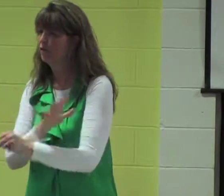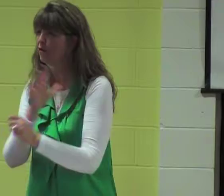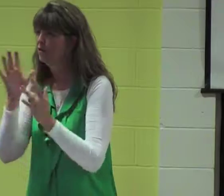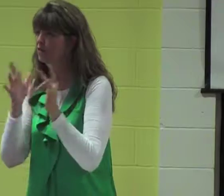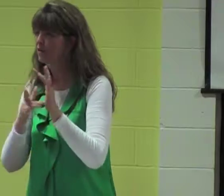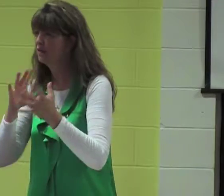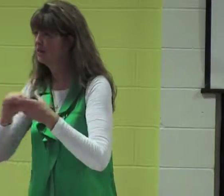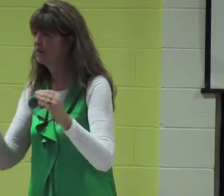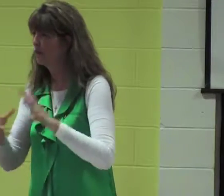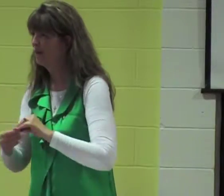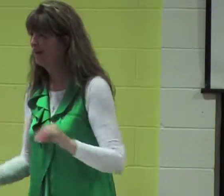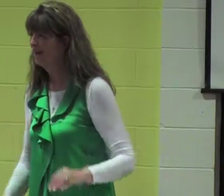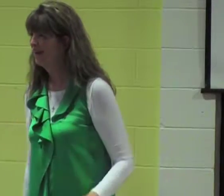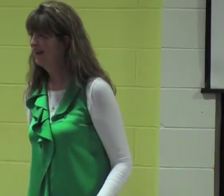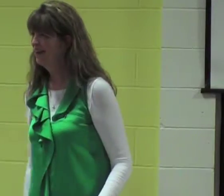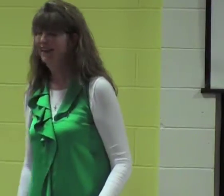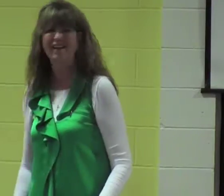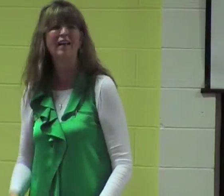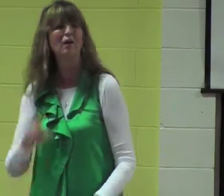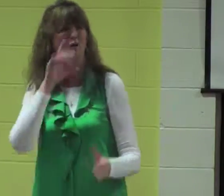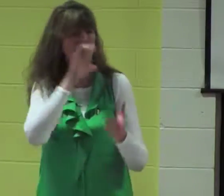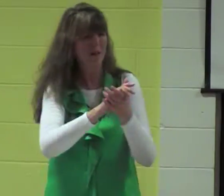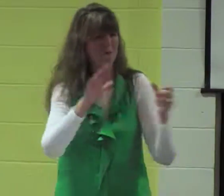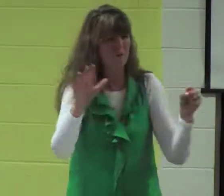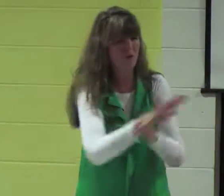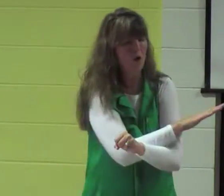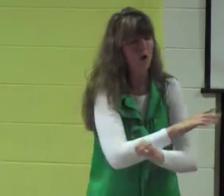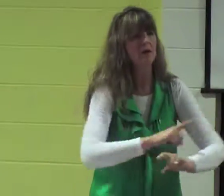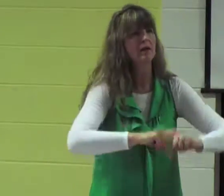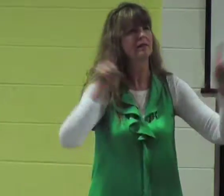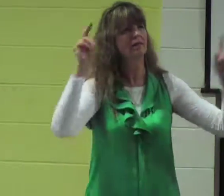Then we are not fully believing in Jesus' message.